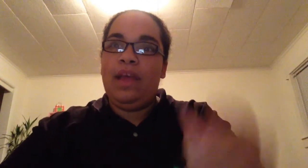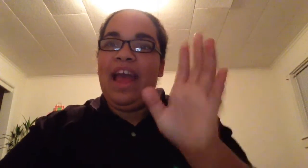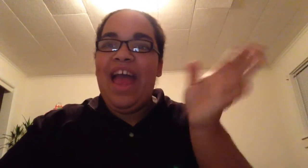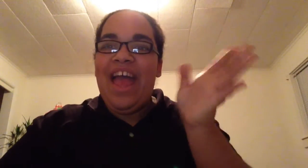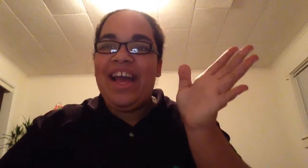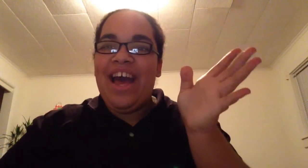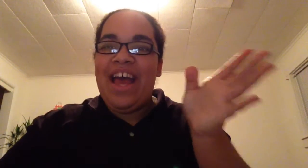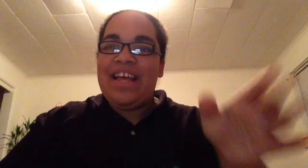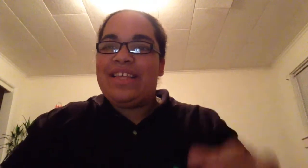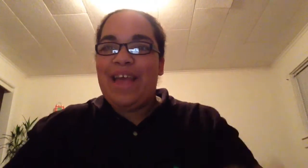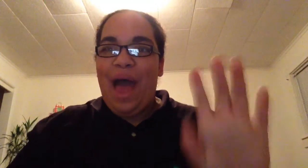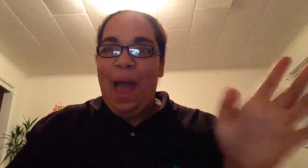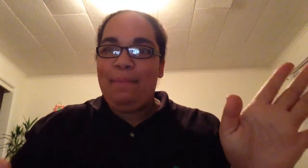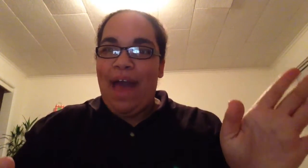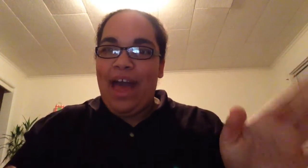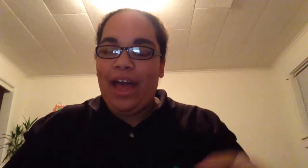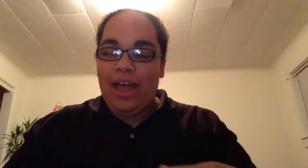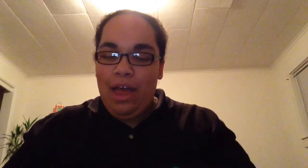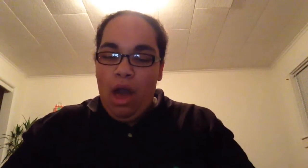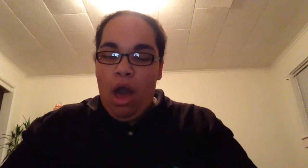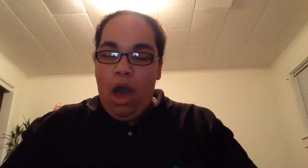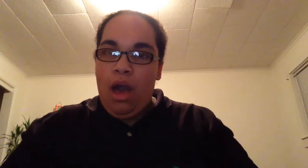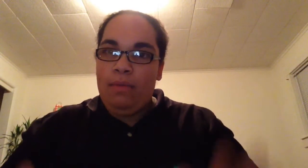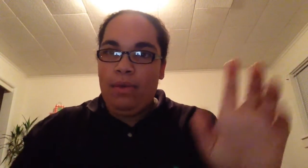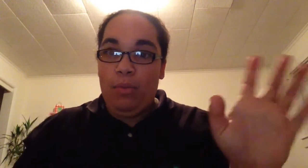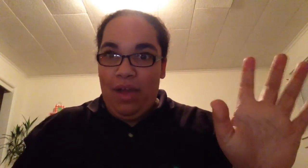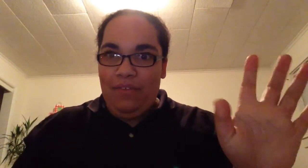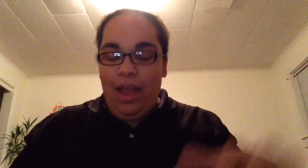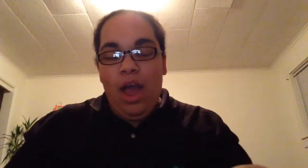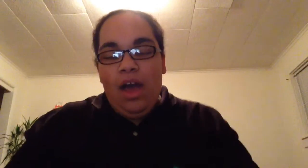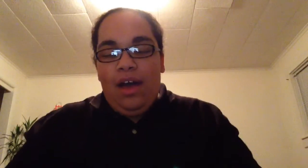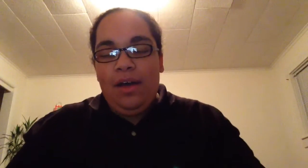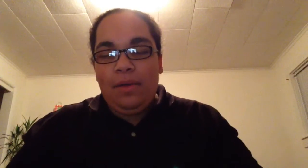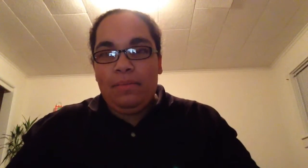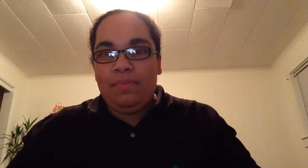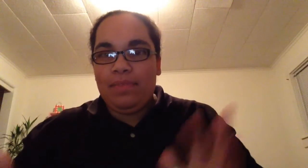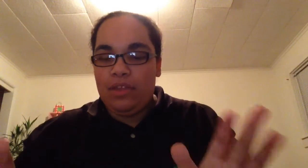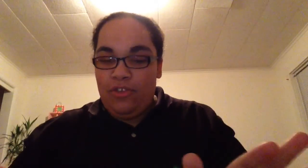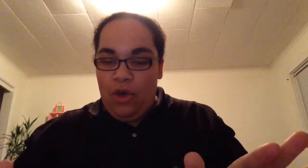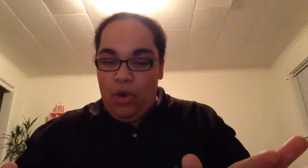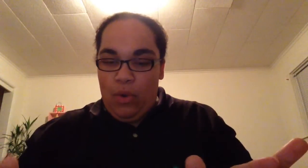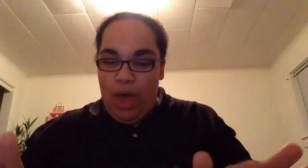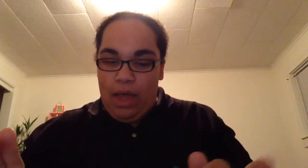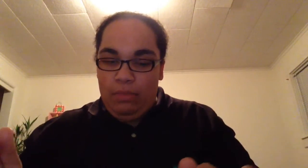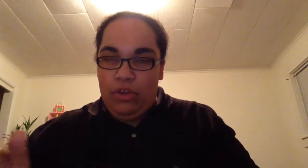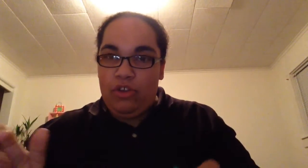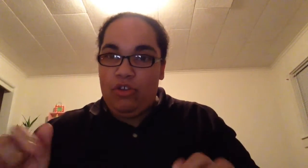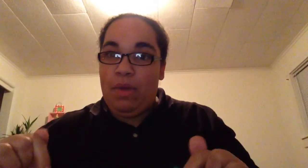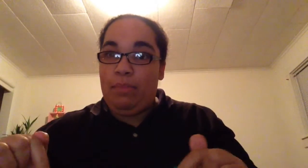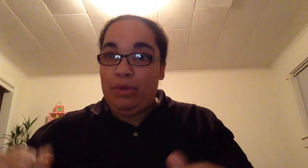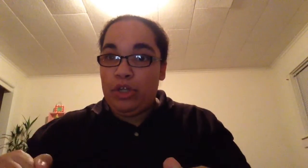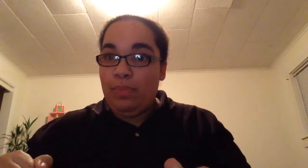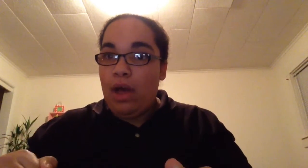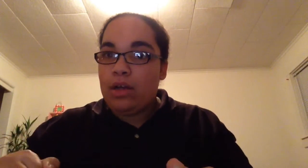hey guys I'm back and Wi-Fi um so I'm gonna do my birch box